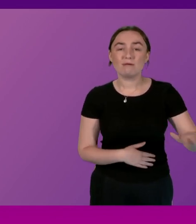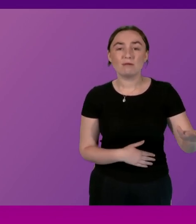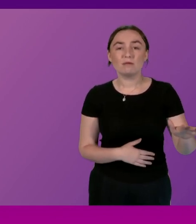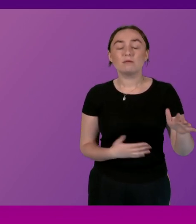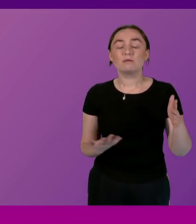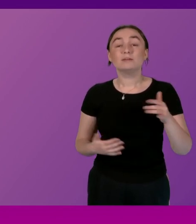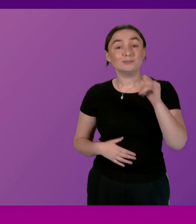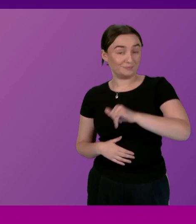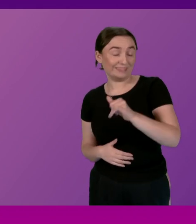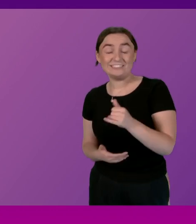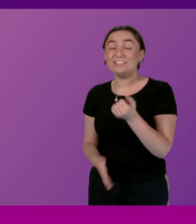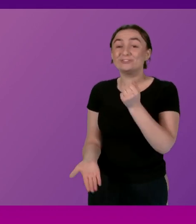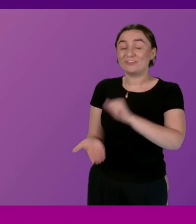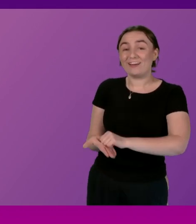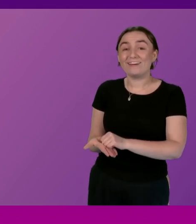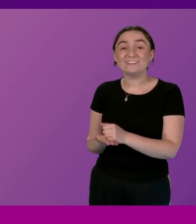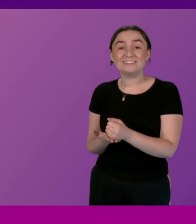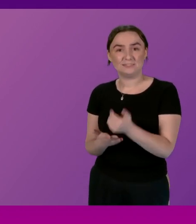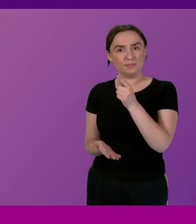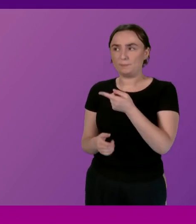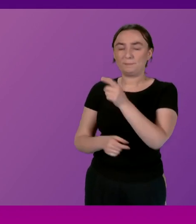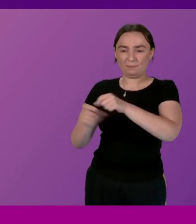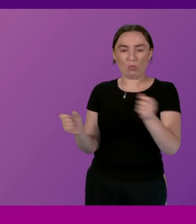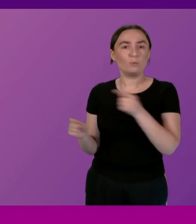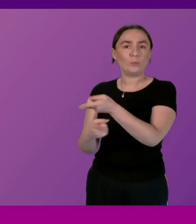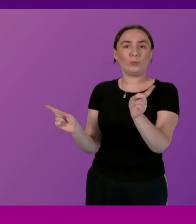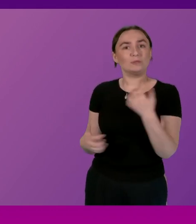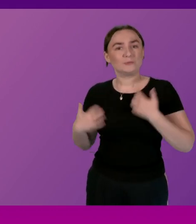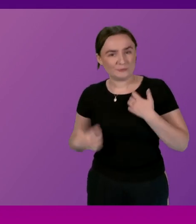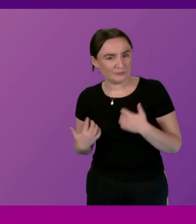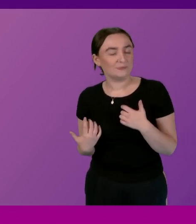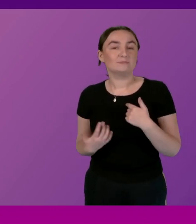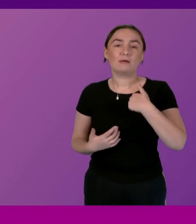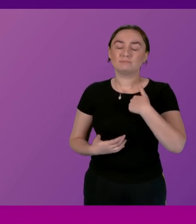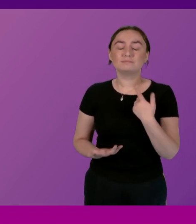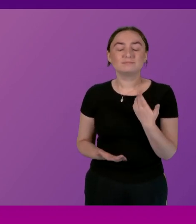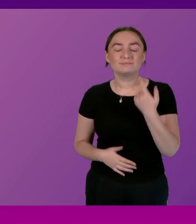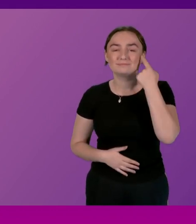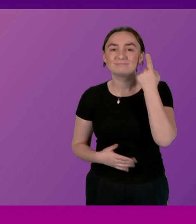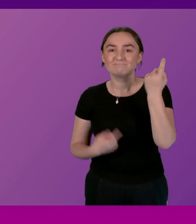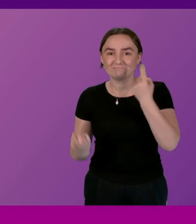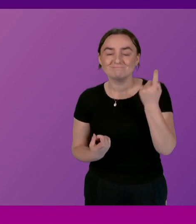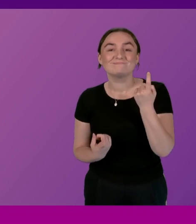Finley-Carson is right to say it's much anticipated and it'll lead to the fact that it should be